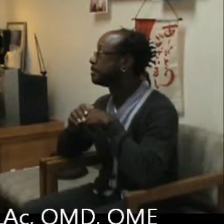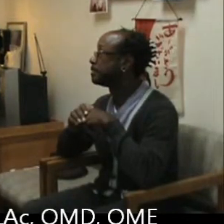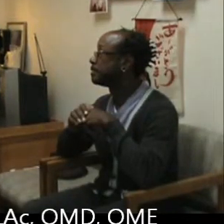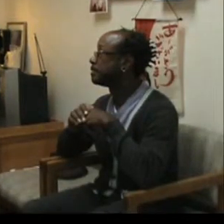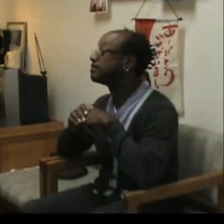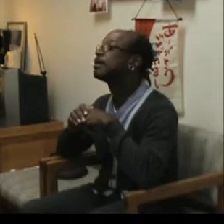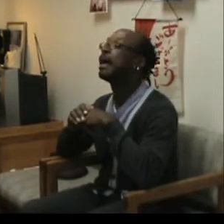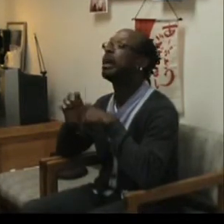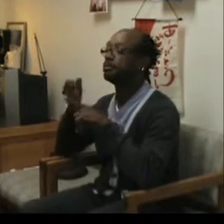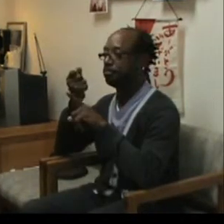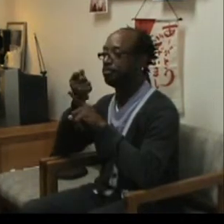disease.